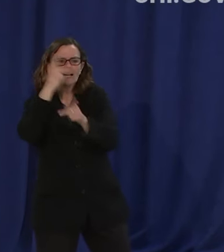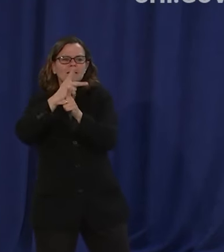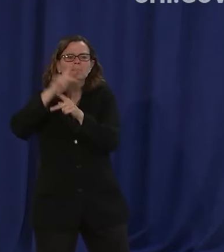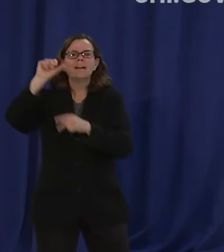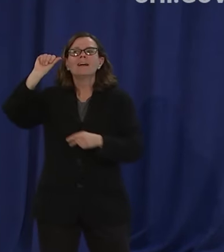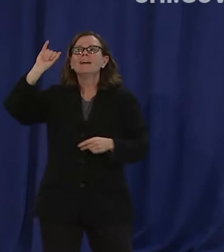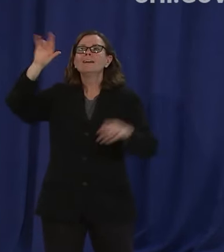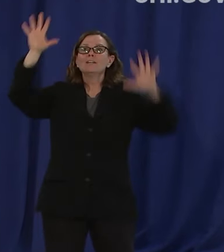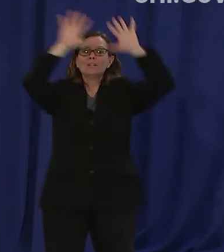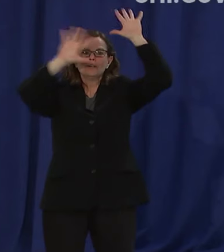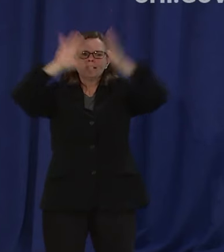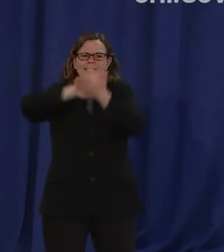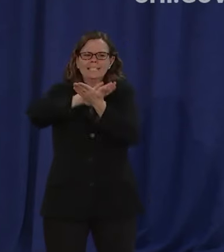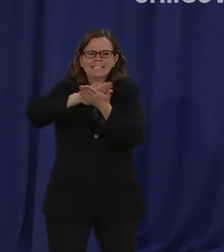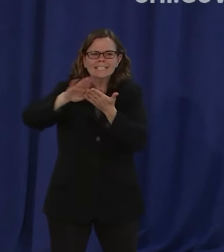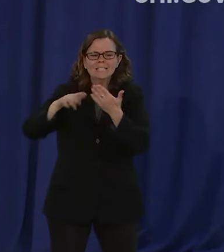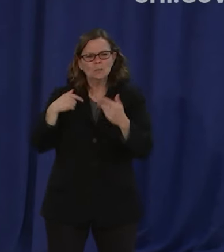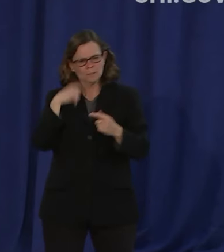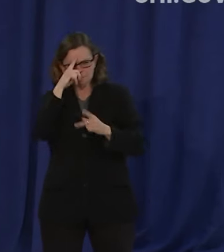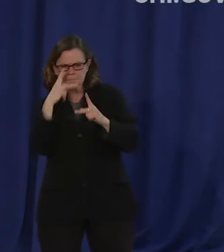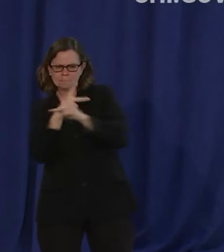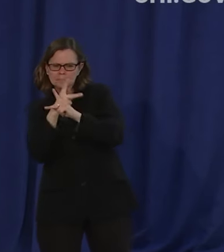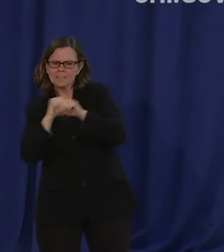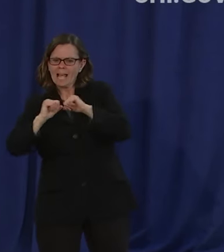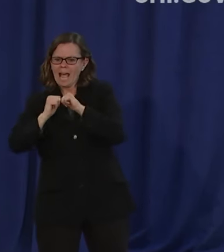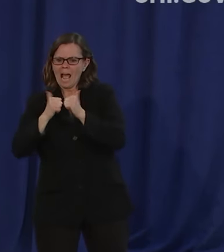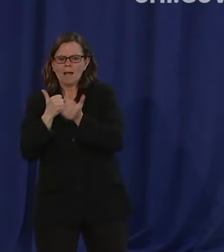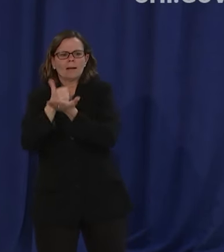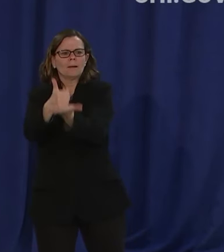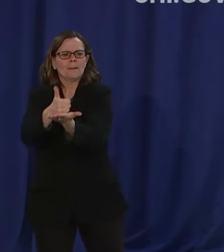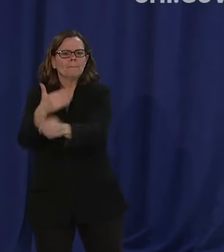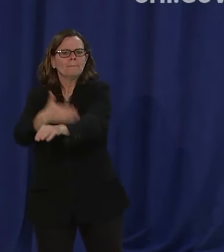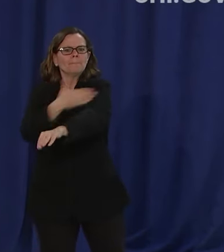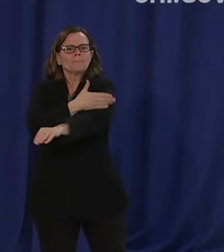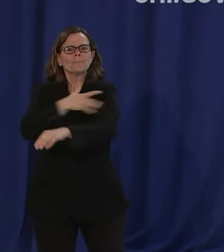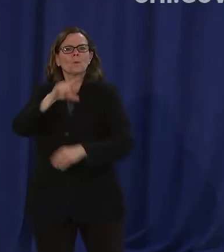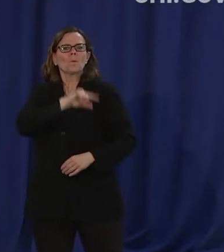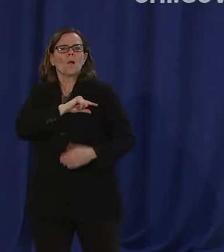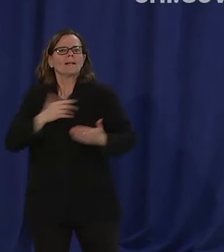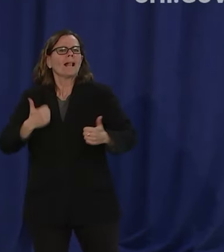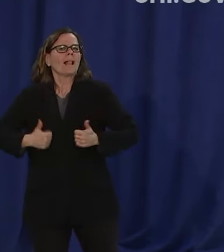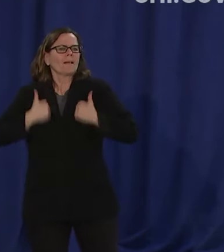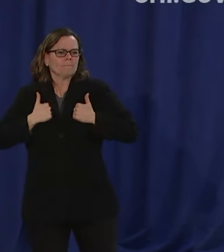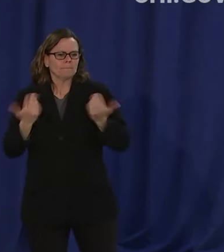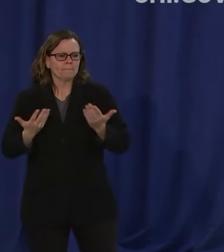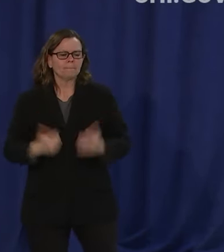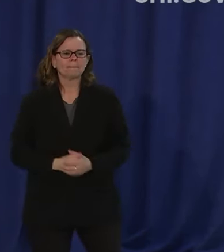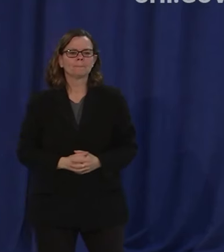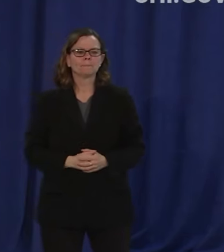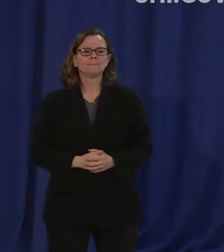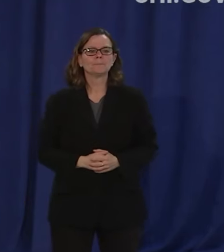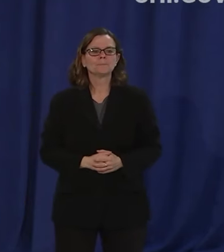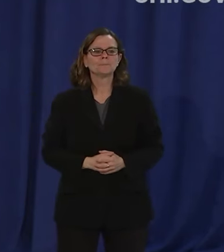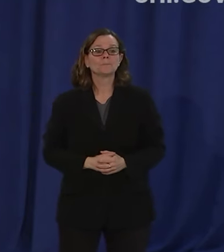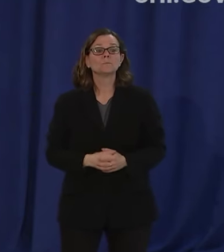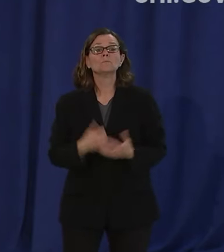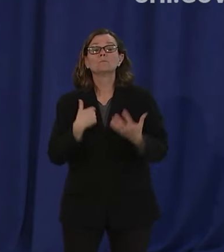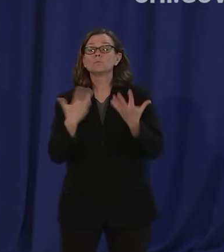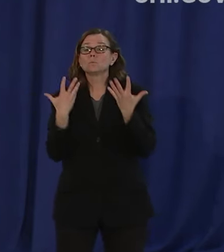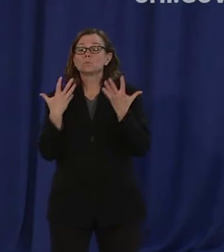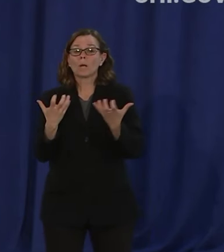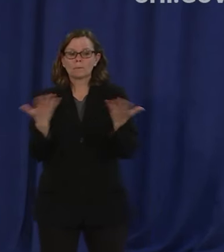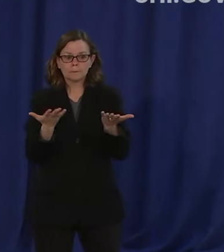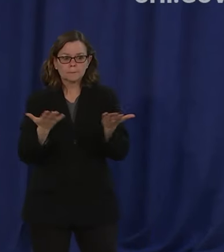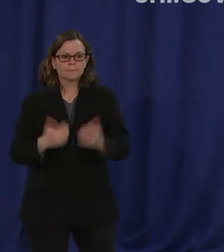improve the quality of life one of the things I want to see happen in Chicago is plant more trees there are areas of our city